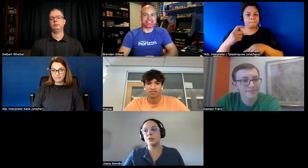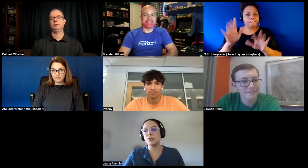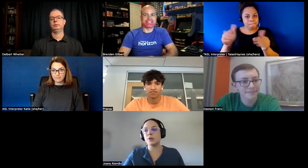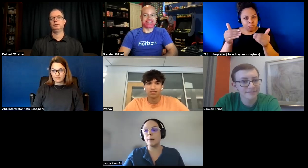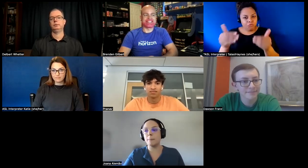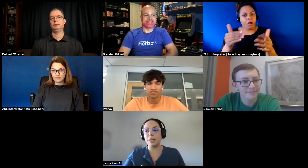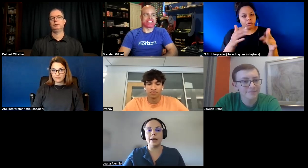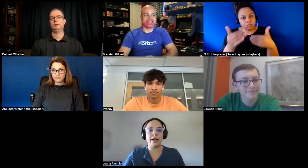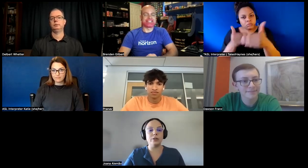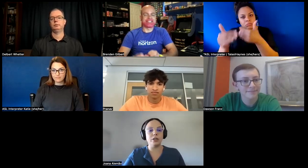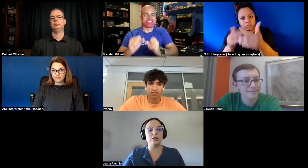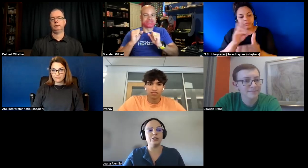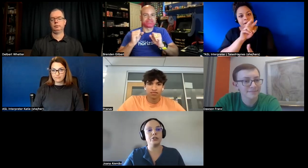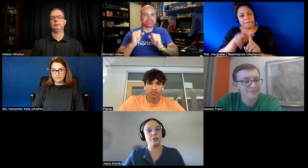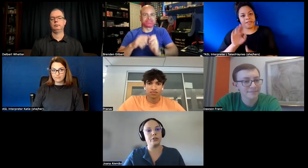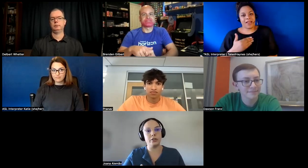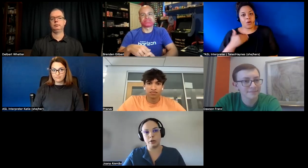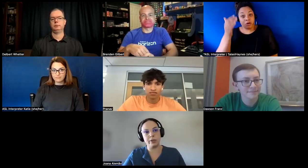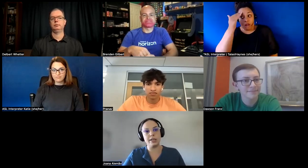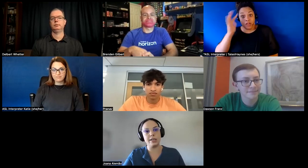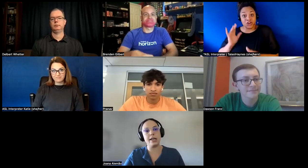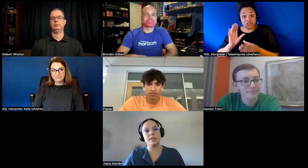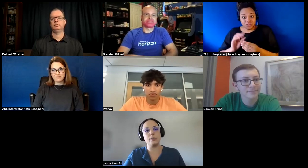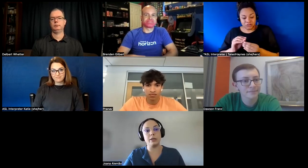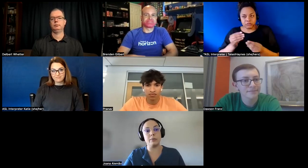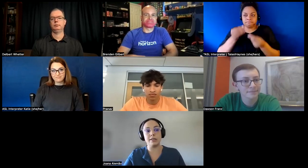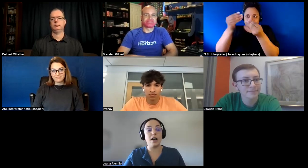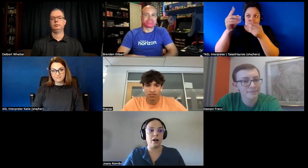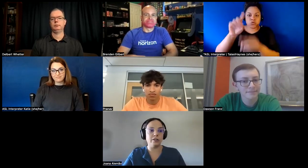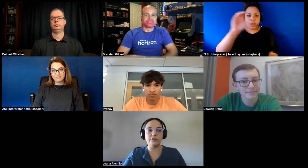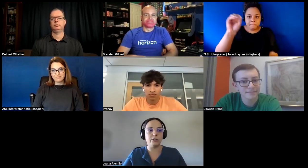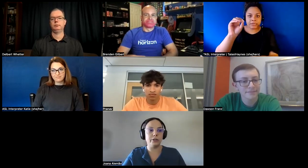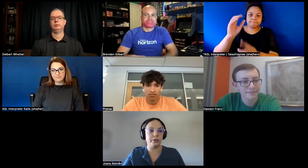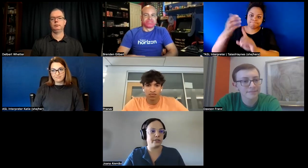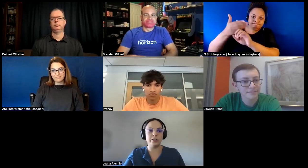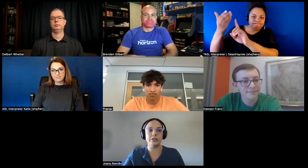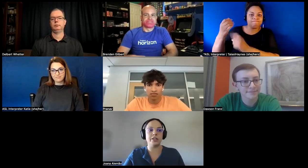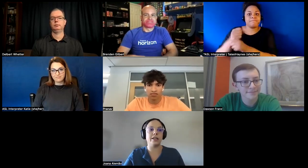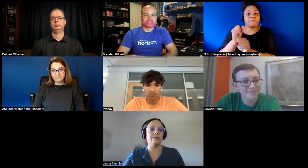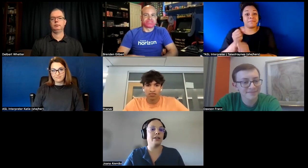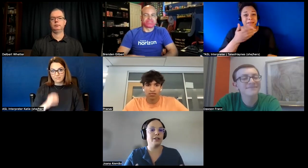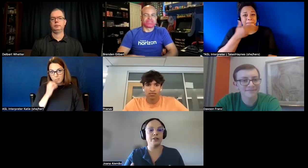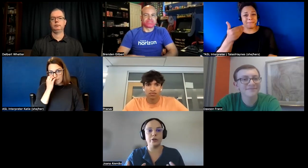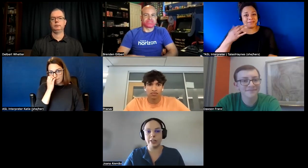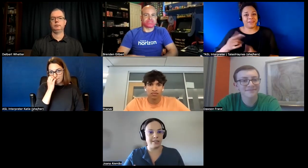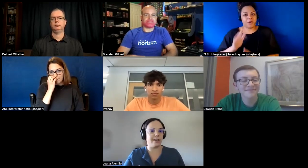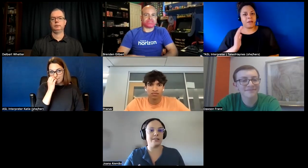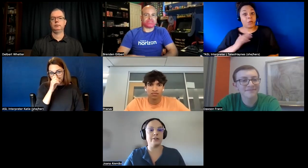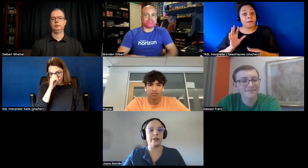apply our knowledge to companies and to make the best out of our research and your insights are great